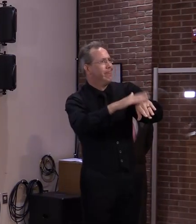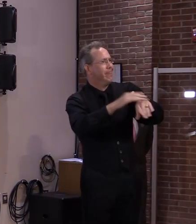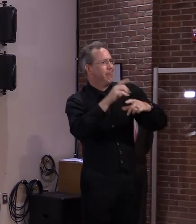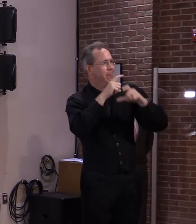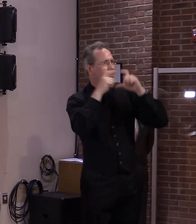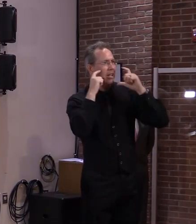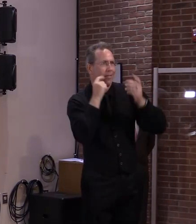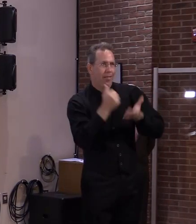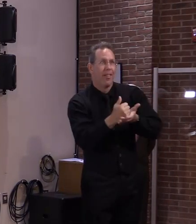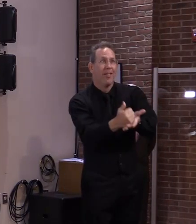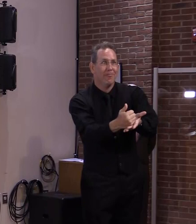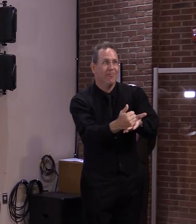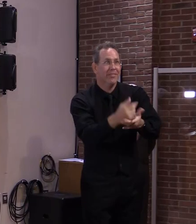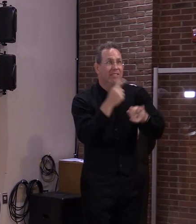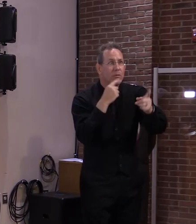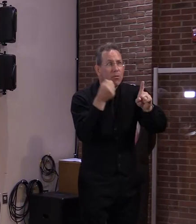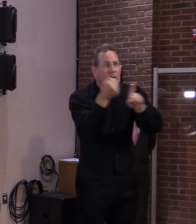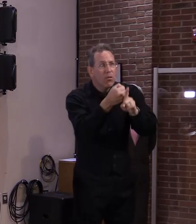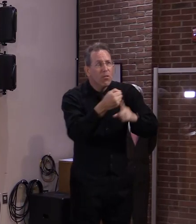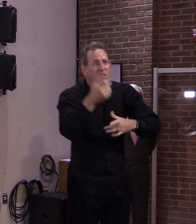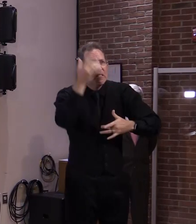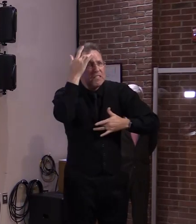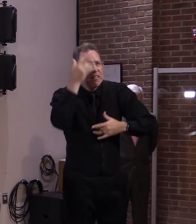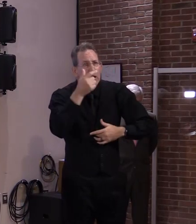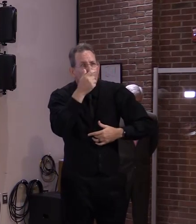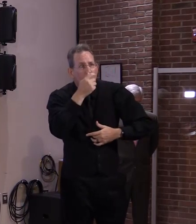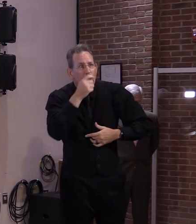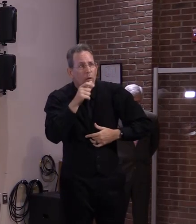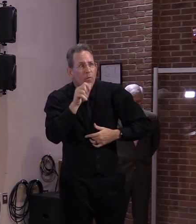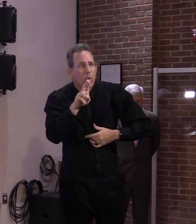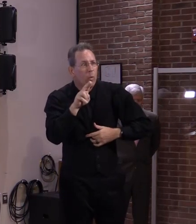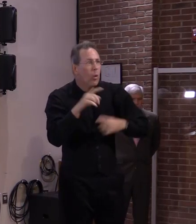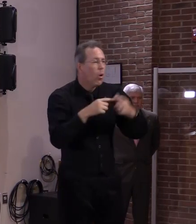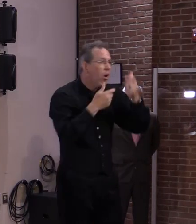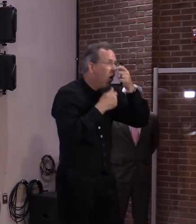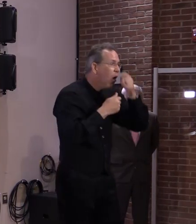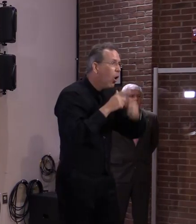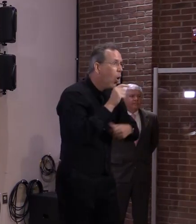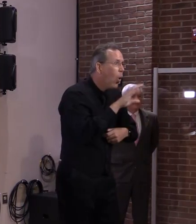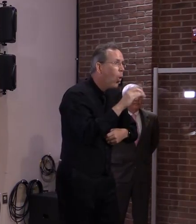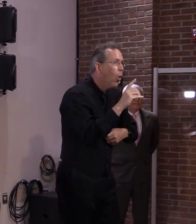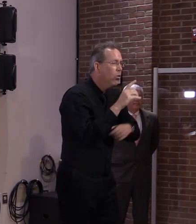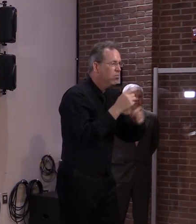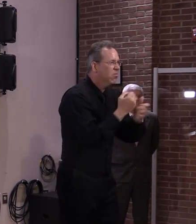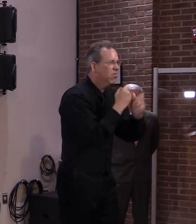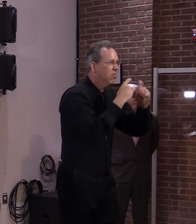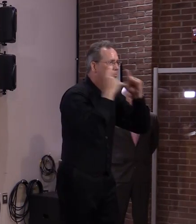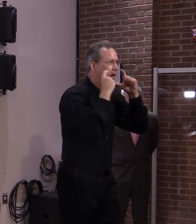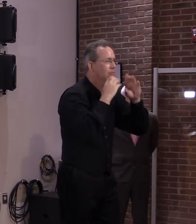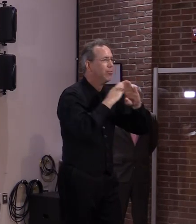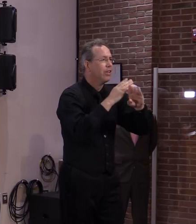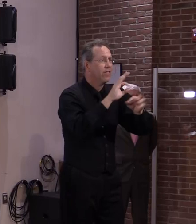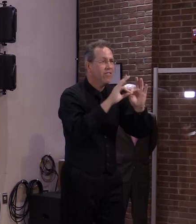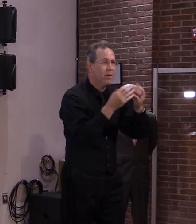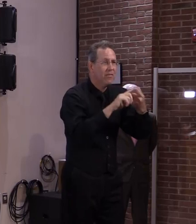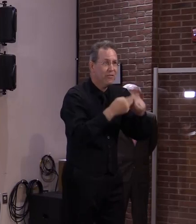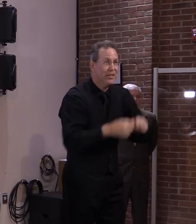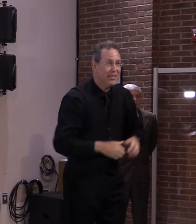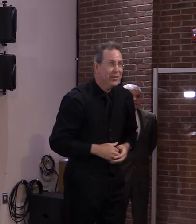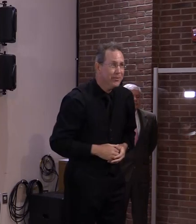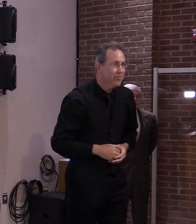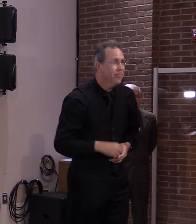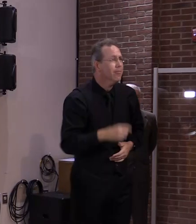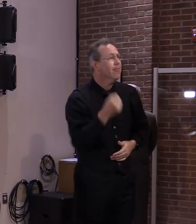COVID. Now, this is a transitional period for many of us. You may personally still be more